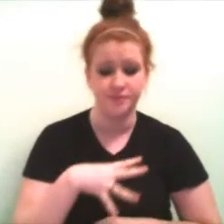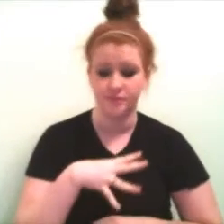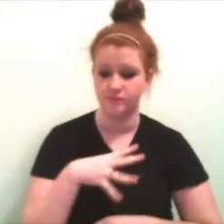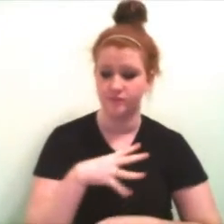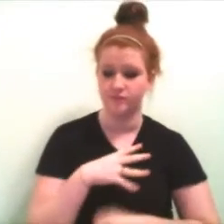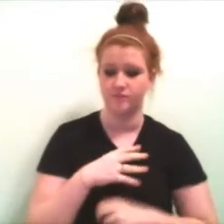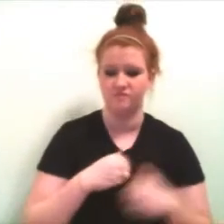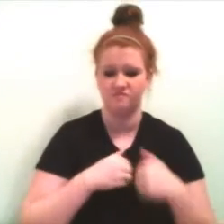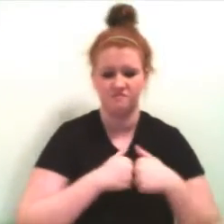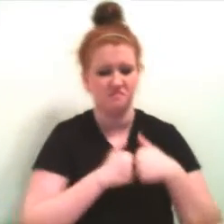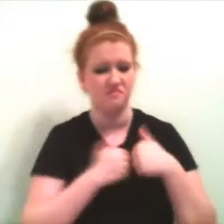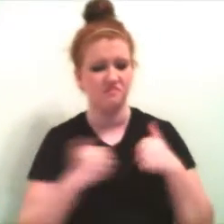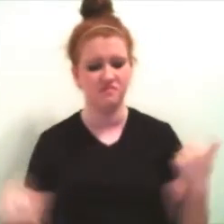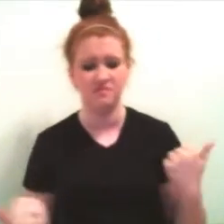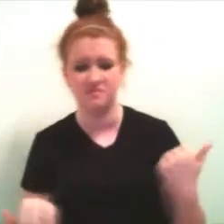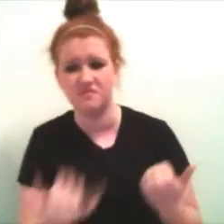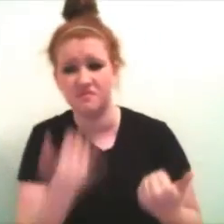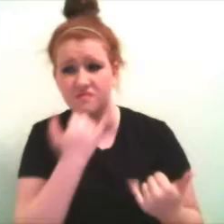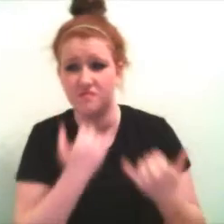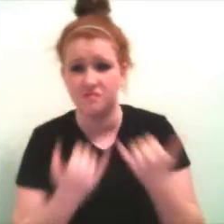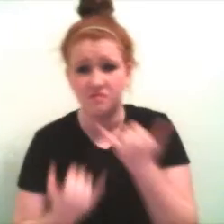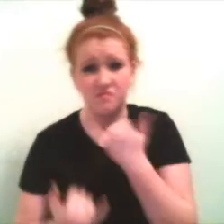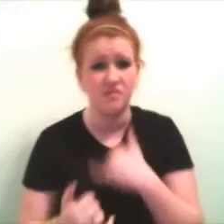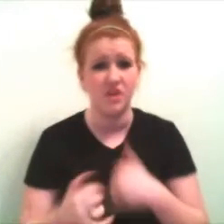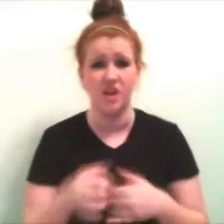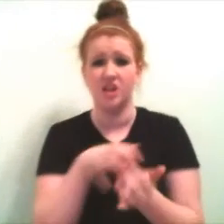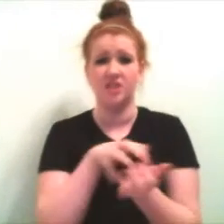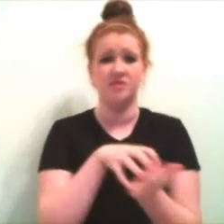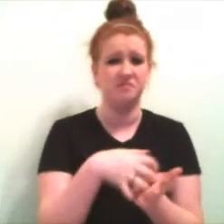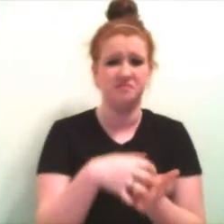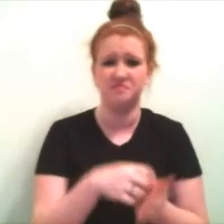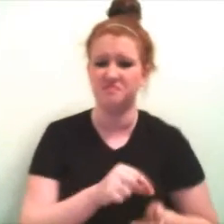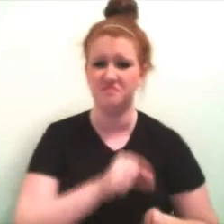the clouds, it's my demons are, it's